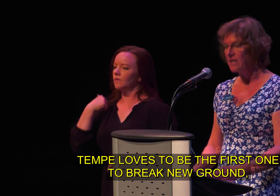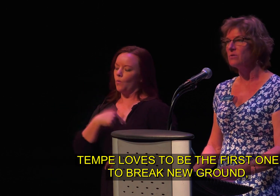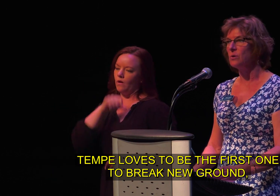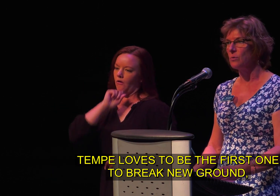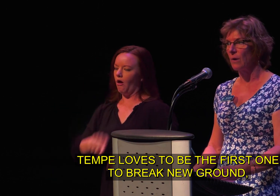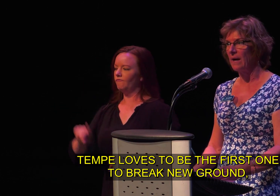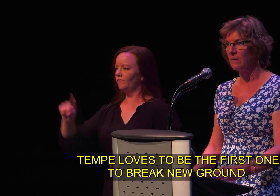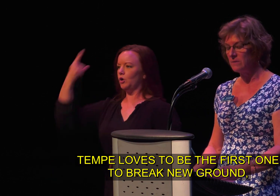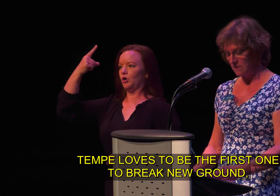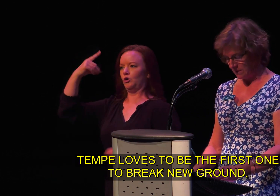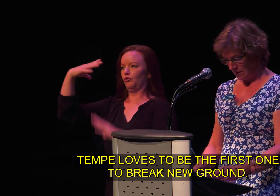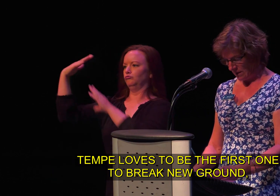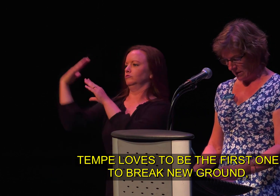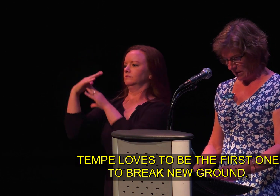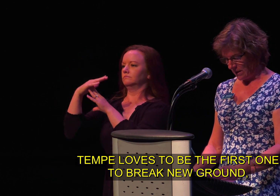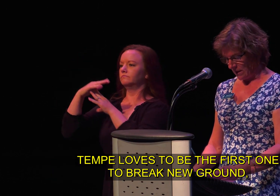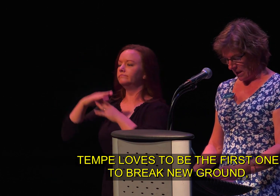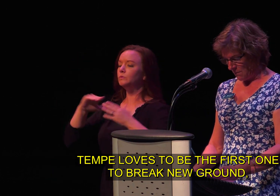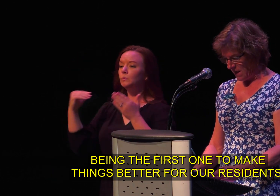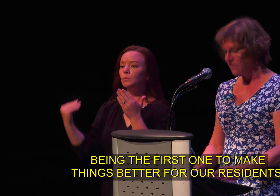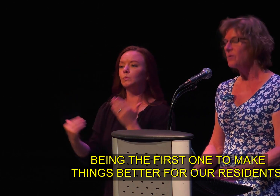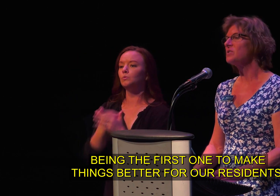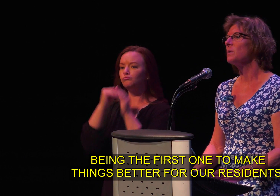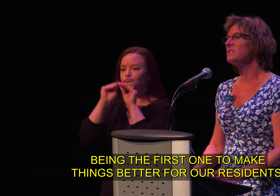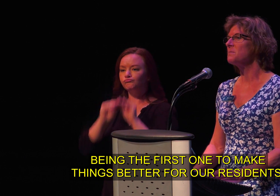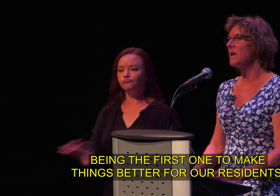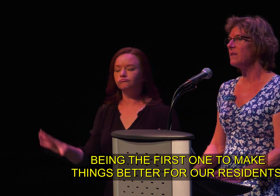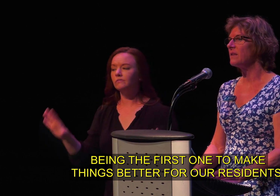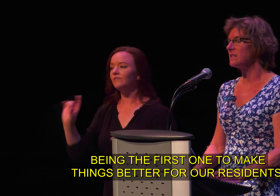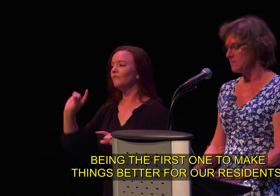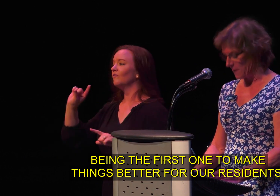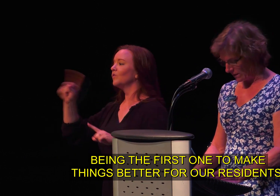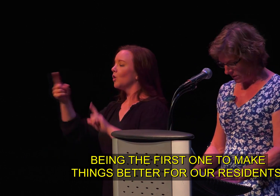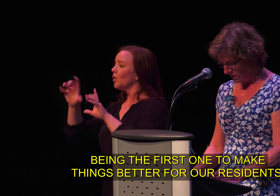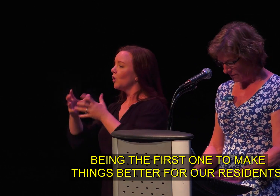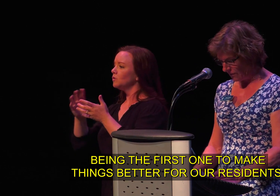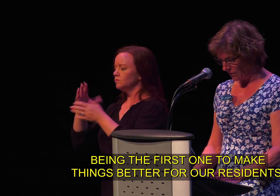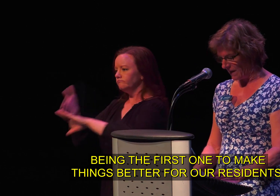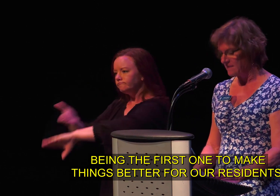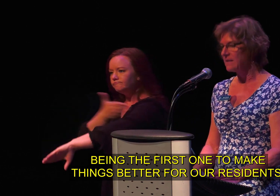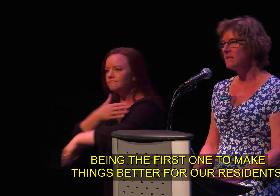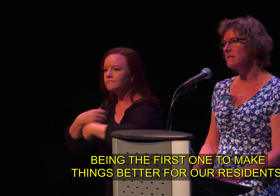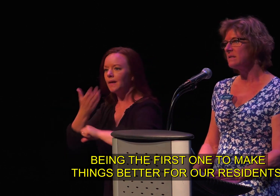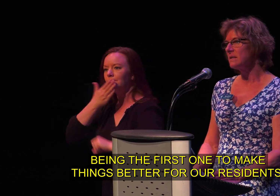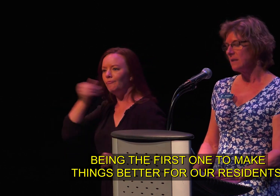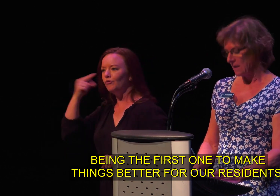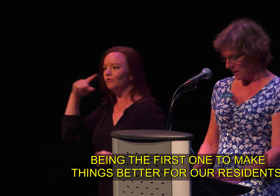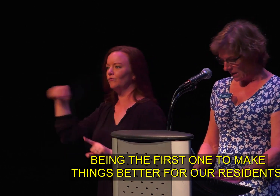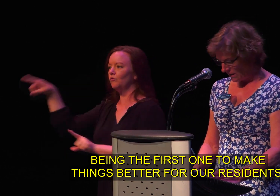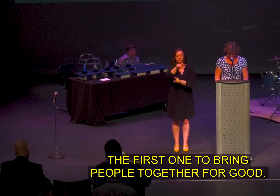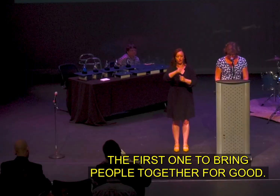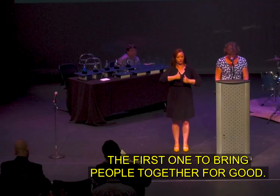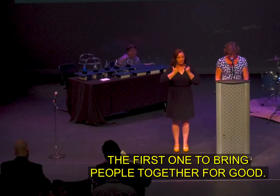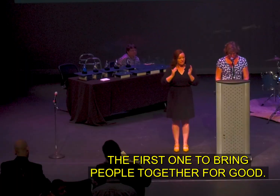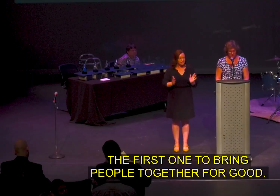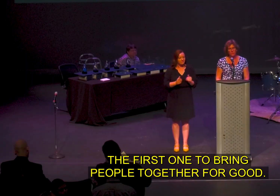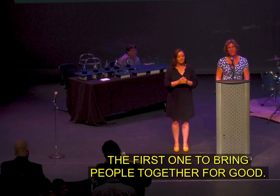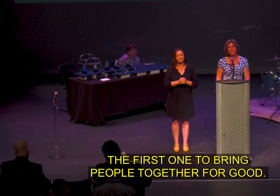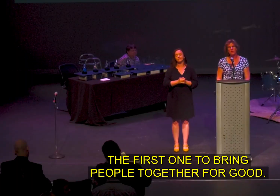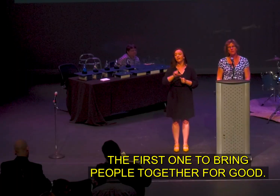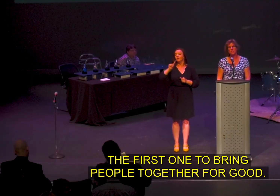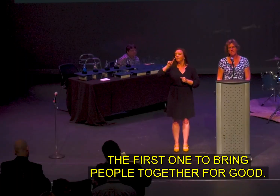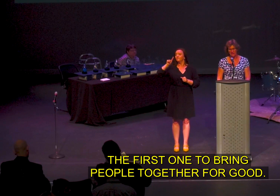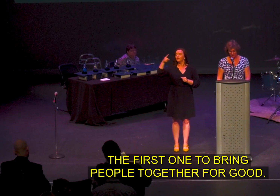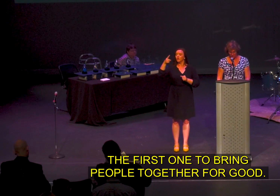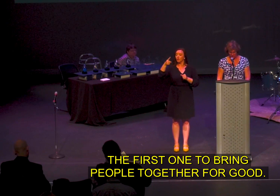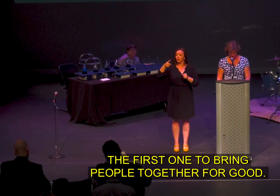to break new ground, being the first one to make things better for our residents, the first one to